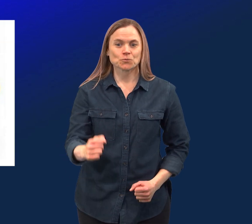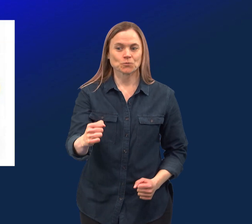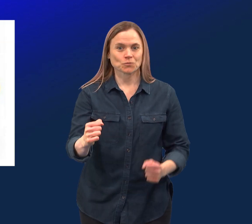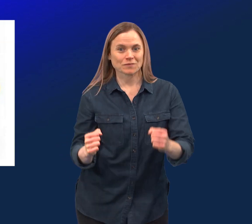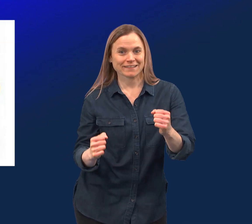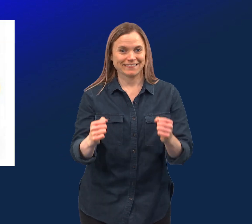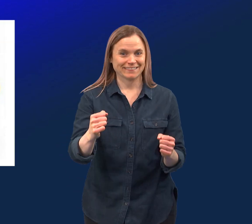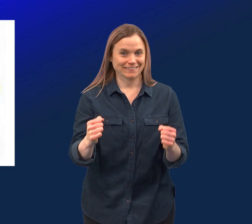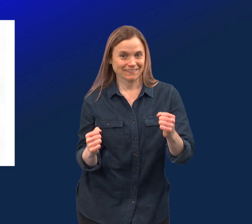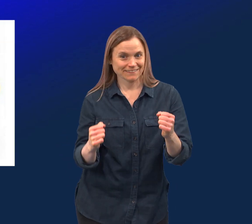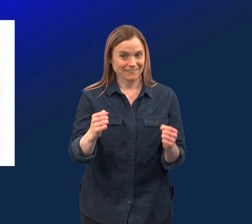Wiggle